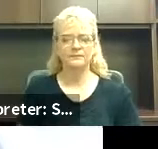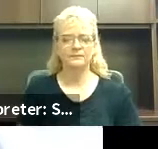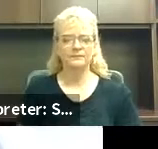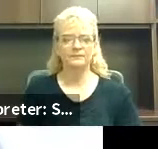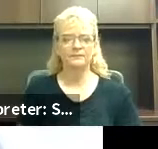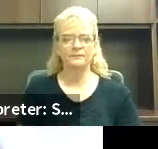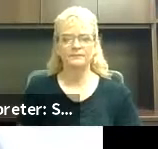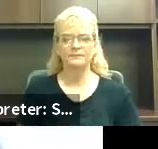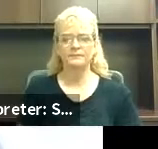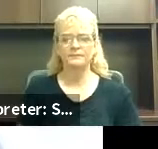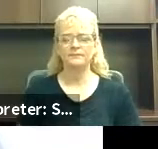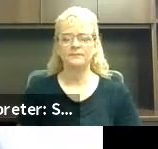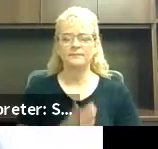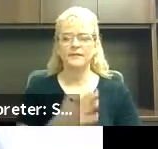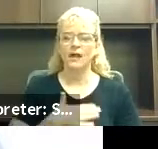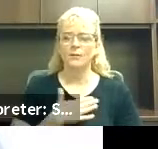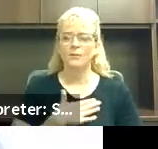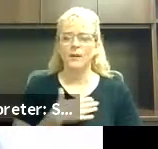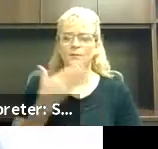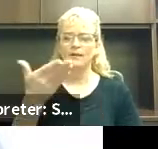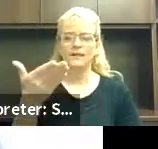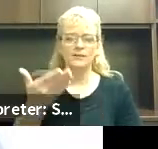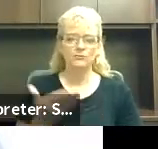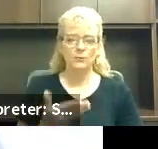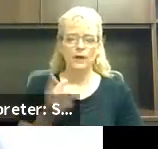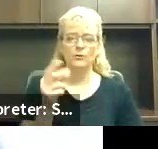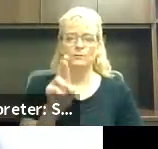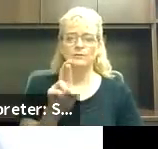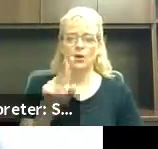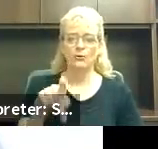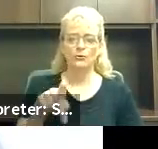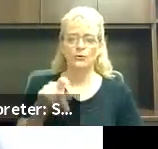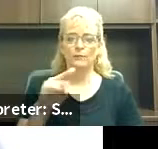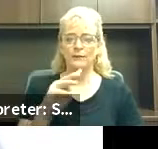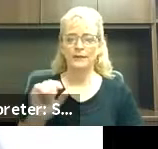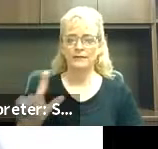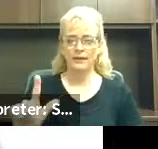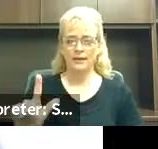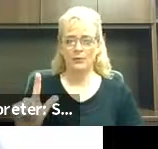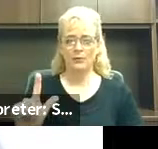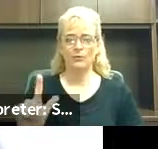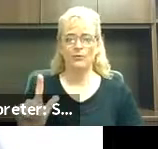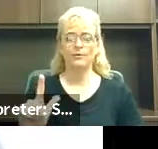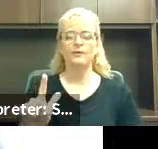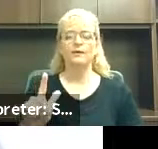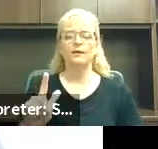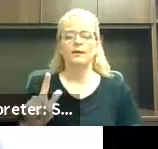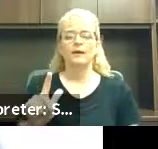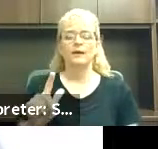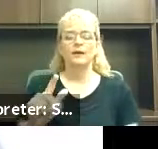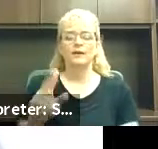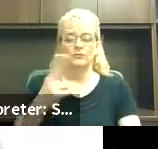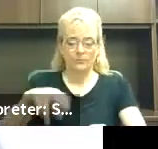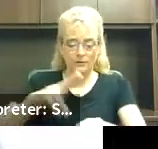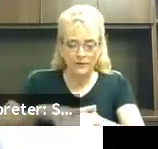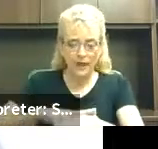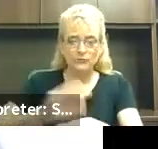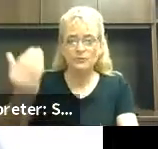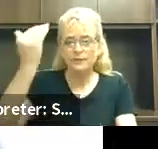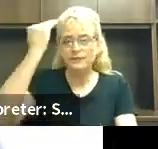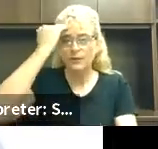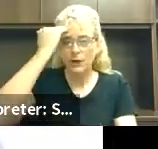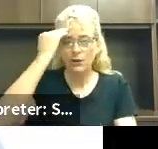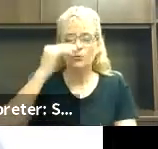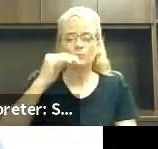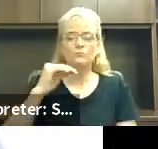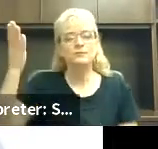Please welcome Dr. Richard Pimentel, internationally renowned consultant, keynote speaker, and professional trainer.